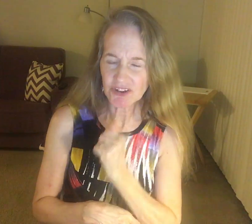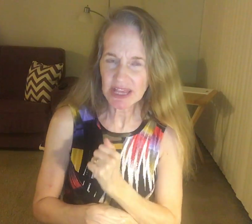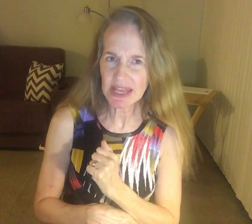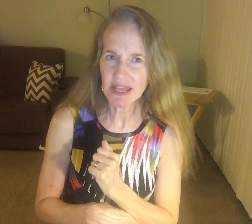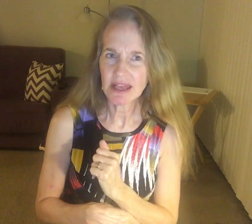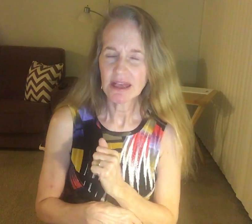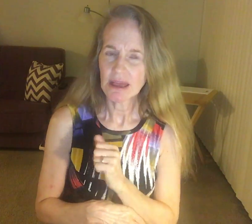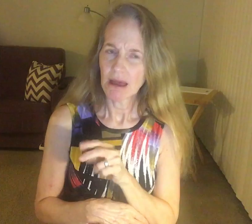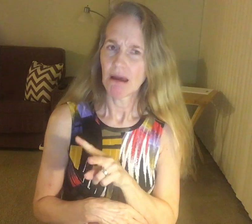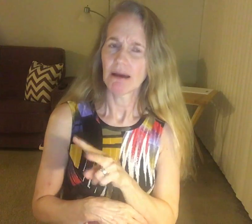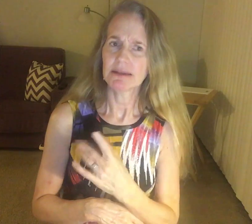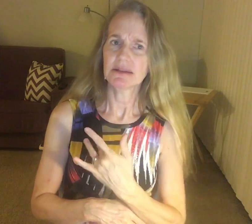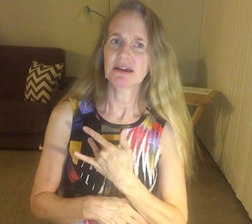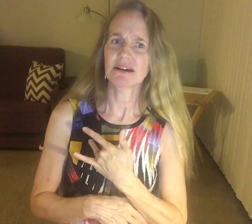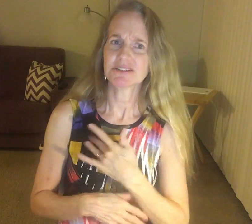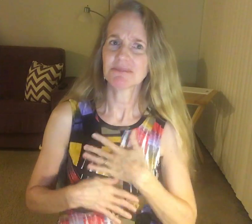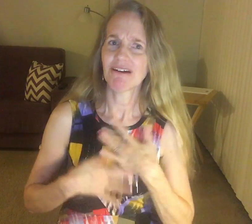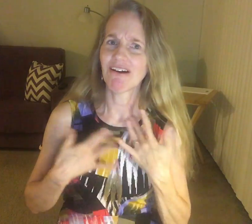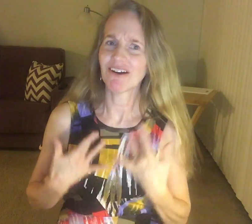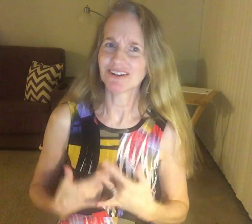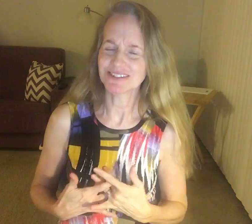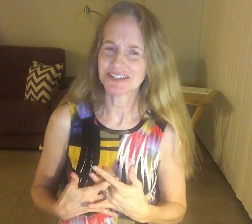touched my heart.